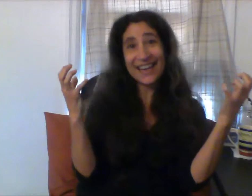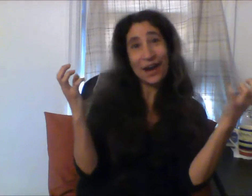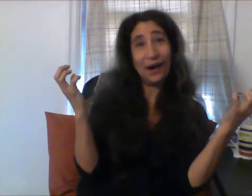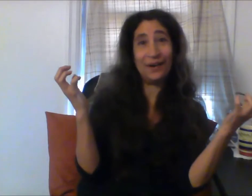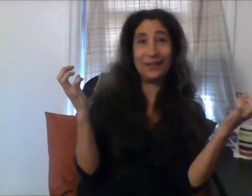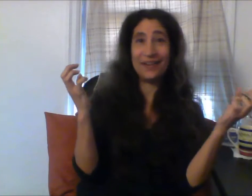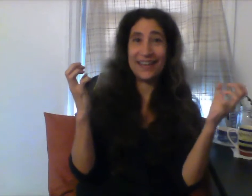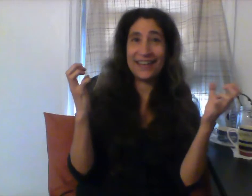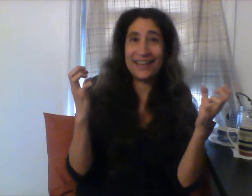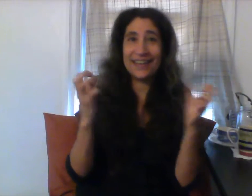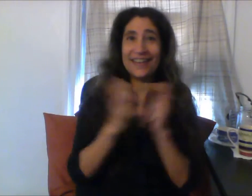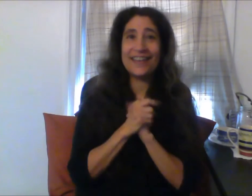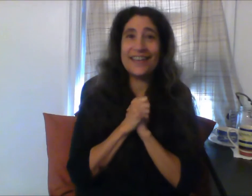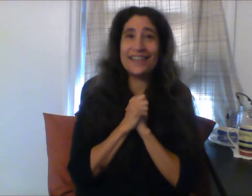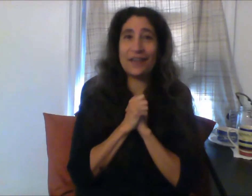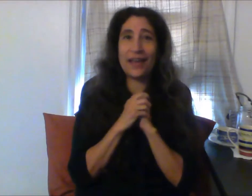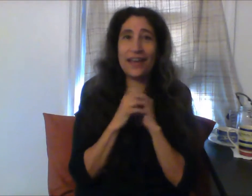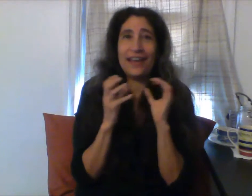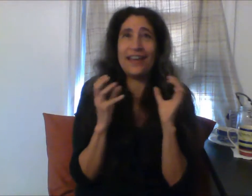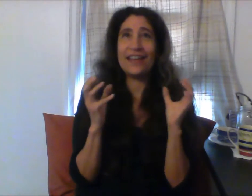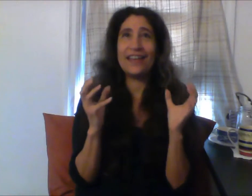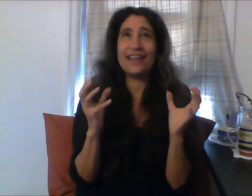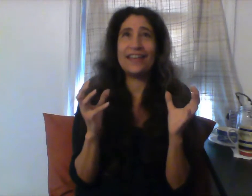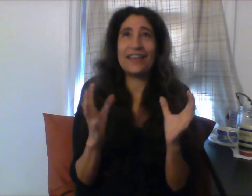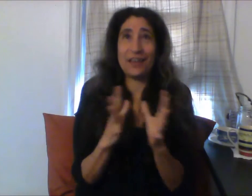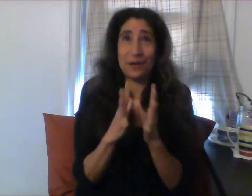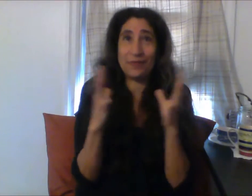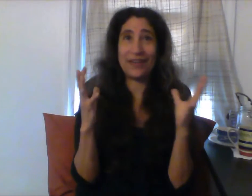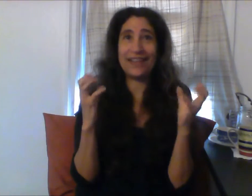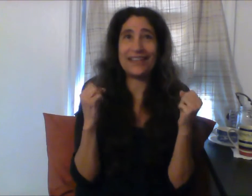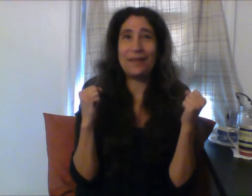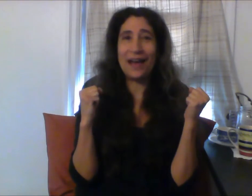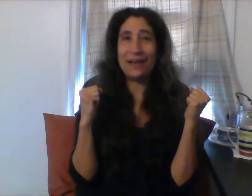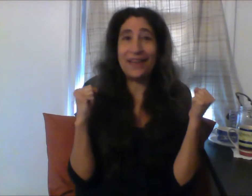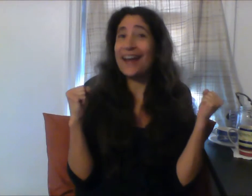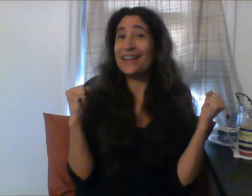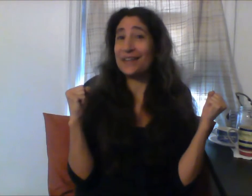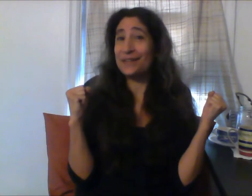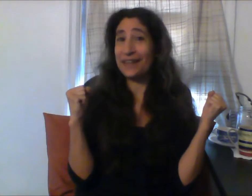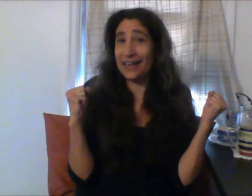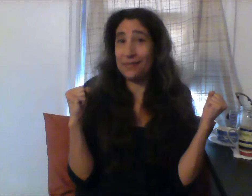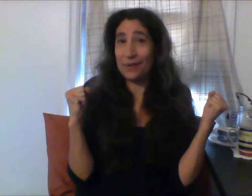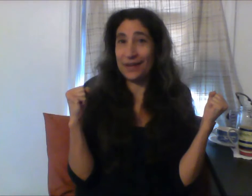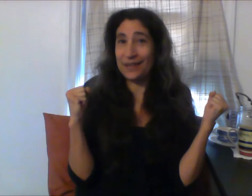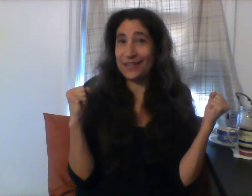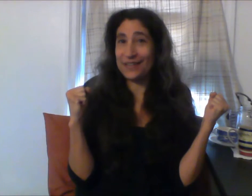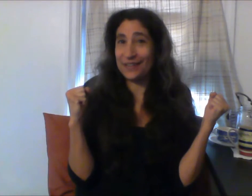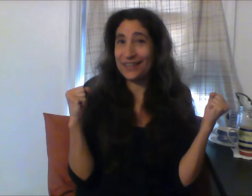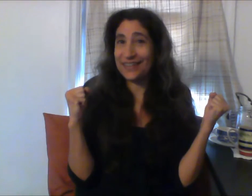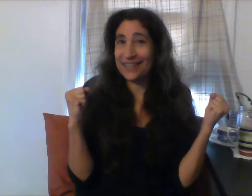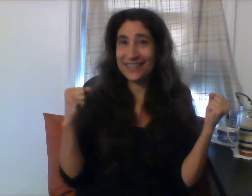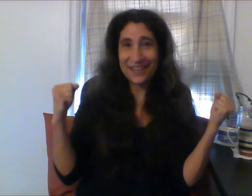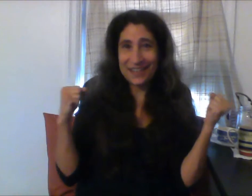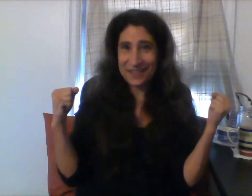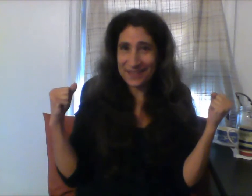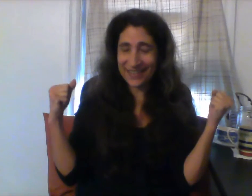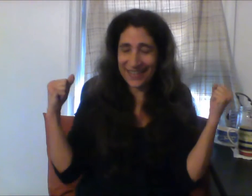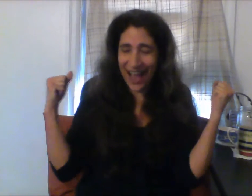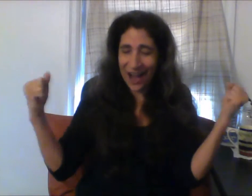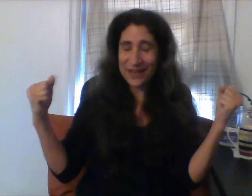know. So I come to realize I'm not alone anymore on this earth. No, it's our